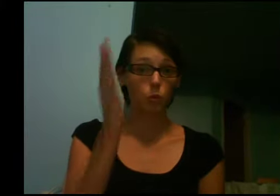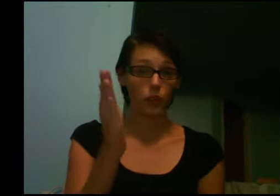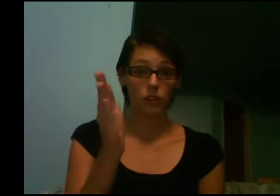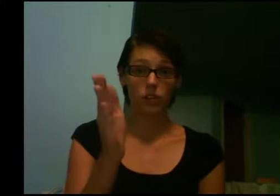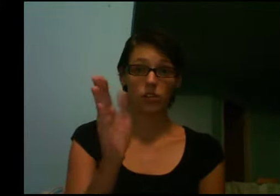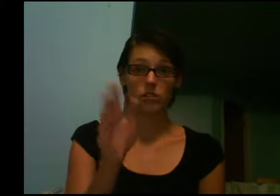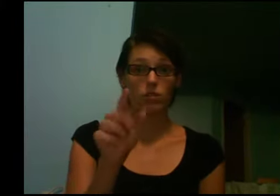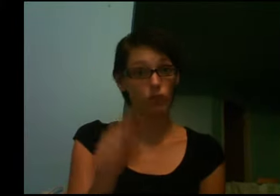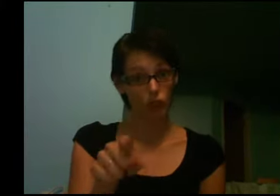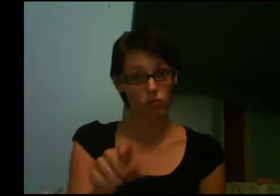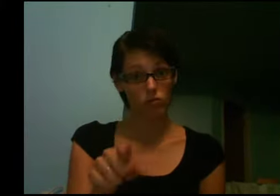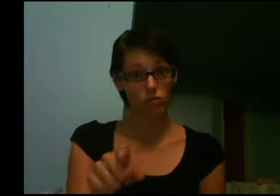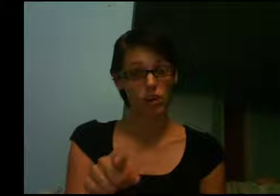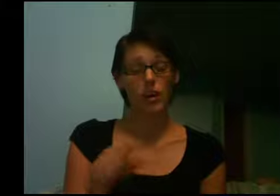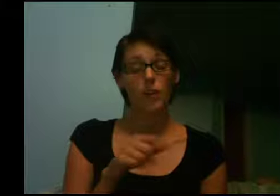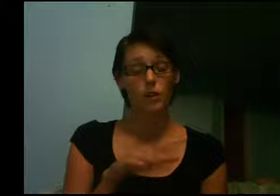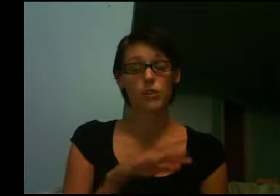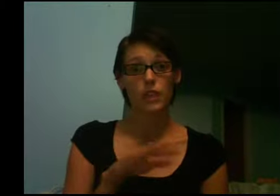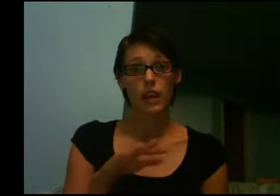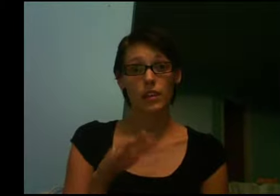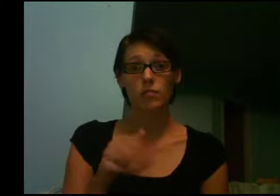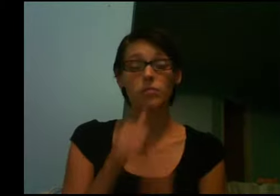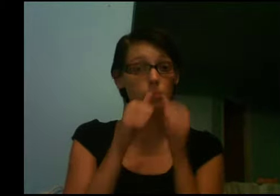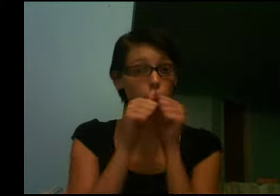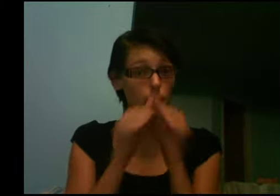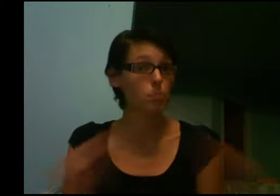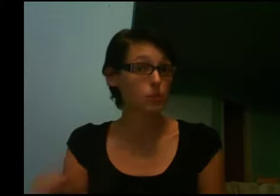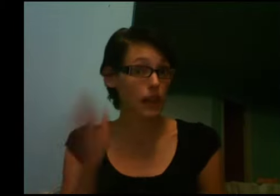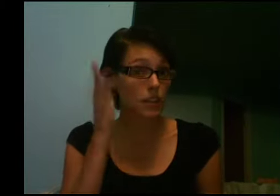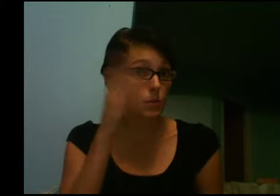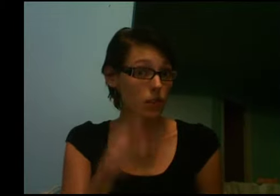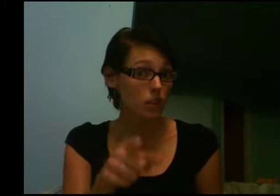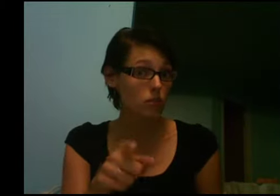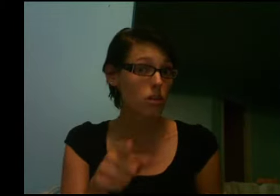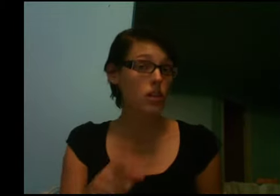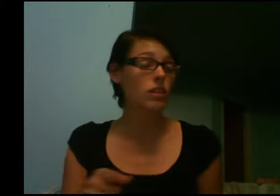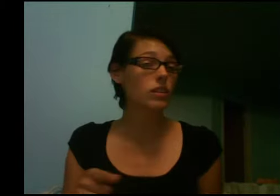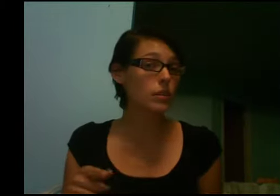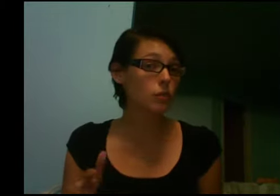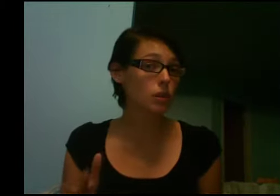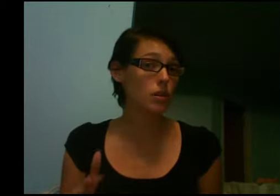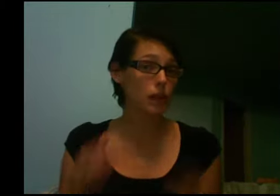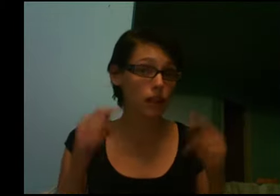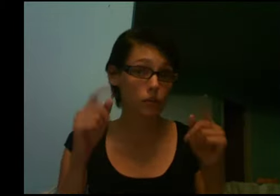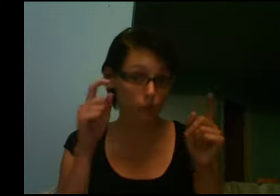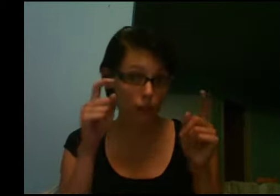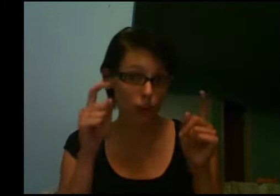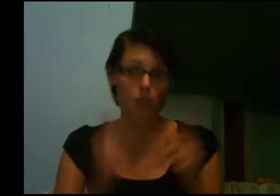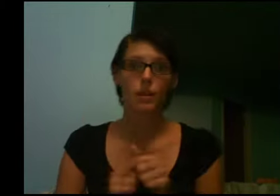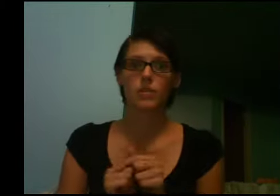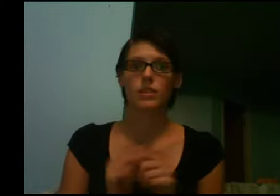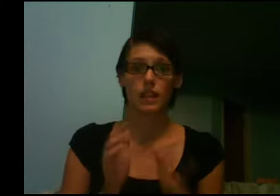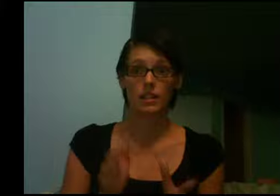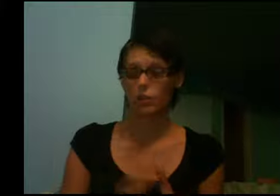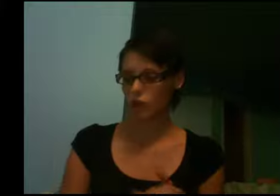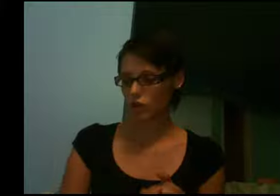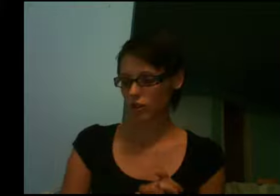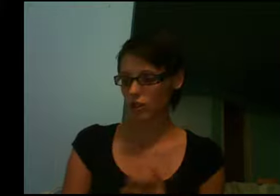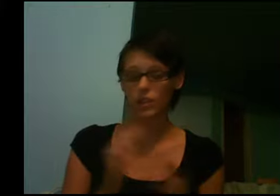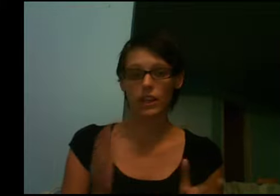Will you. And when you say, bless will you, lean forward a bit and raise your eyebrows. That's the question. So, the